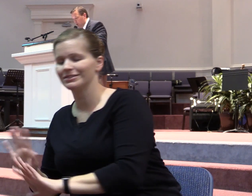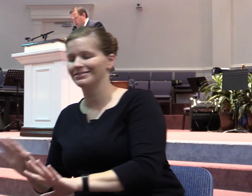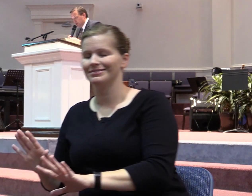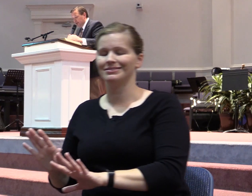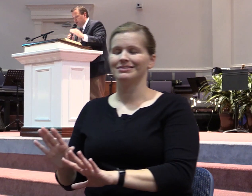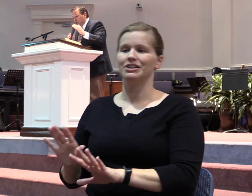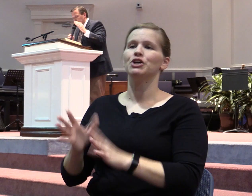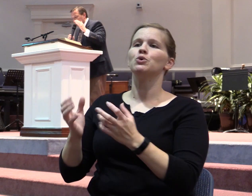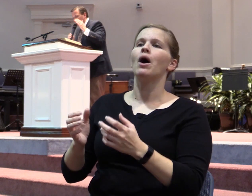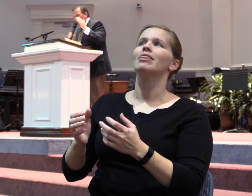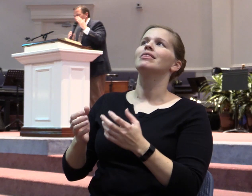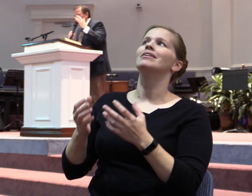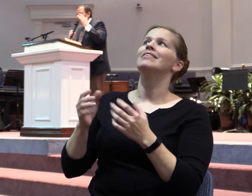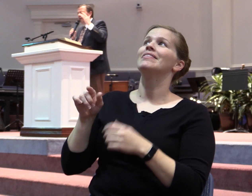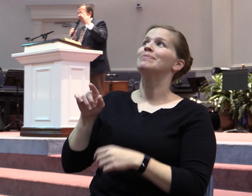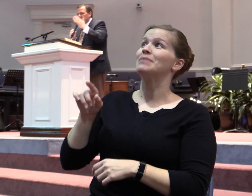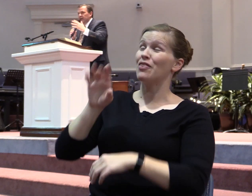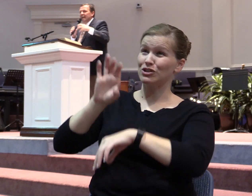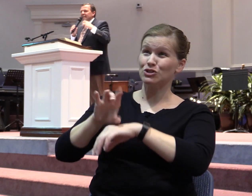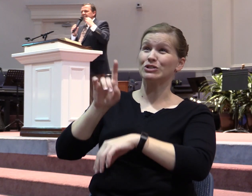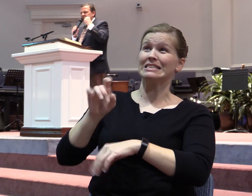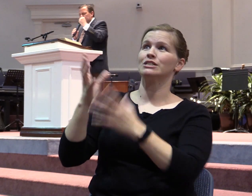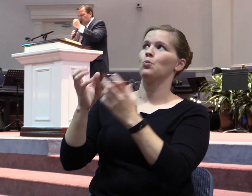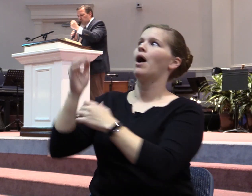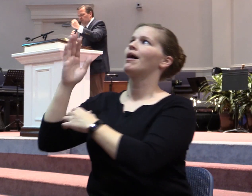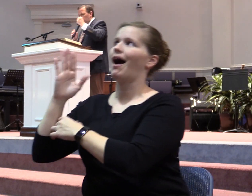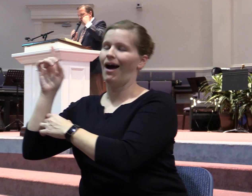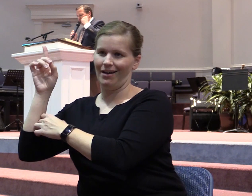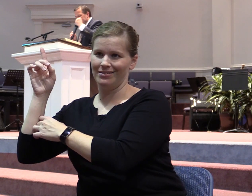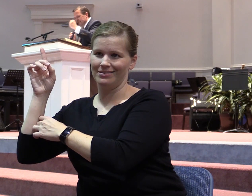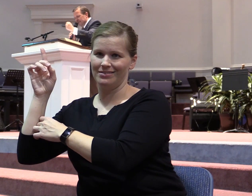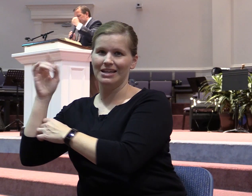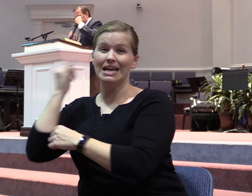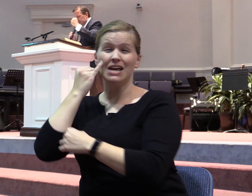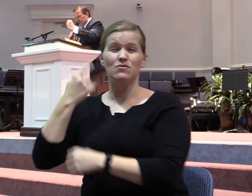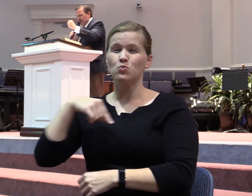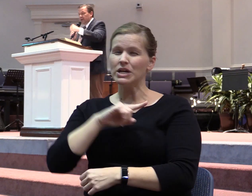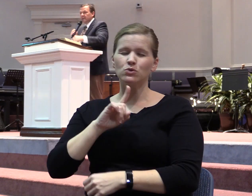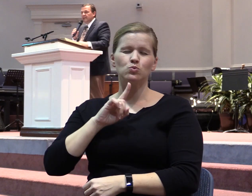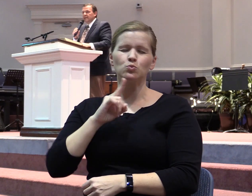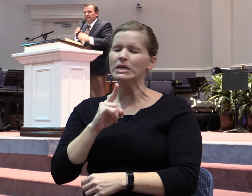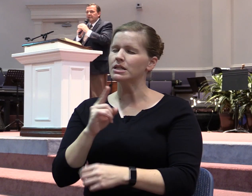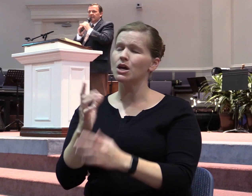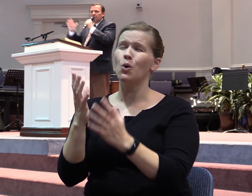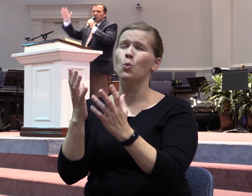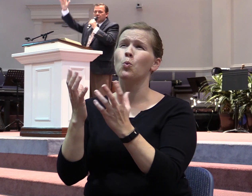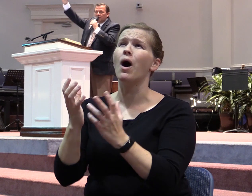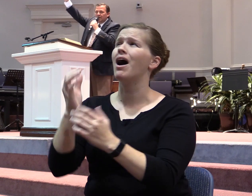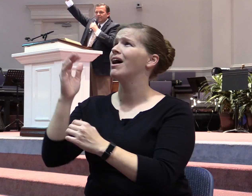went on to say that if we would become greedy for Him, an insatiable, excessive desire, then He would show up.